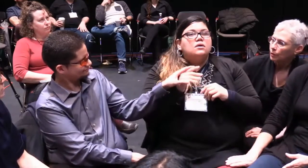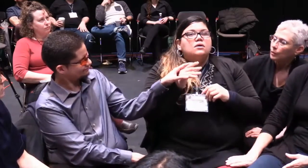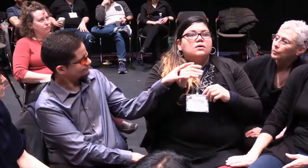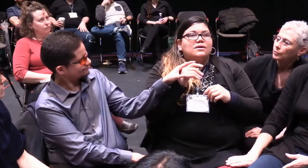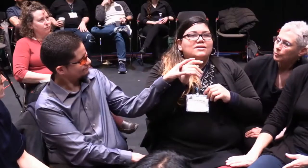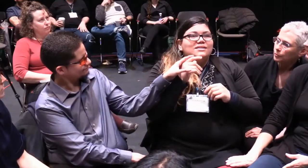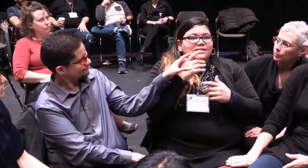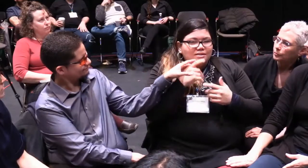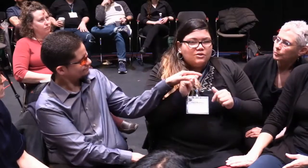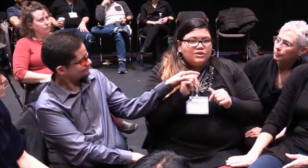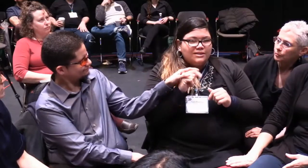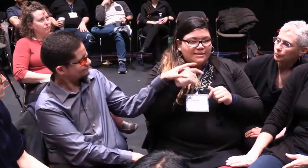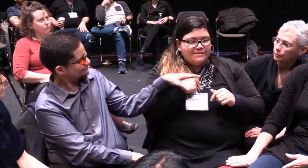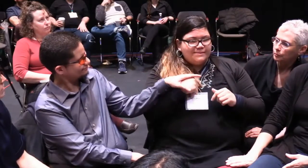to talk about our journey.